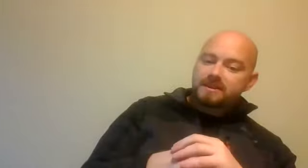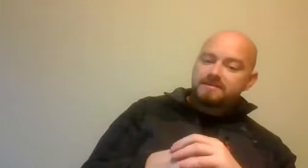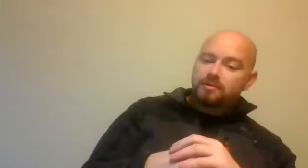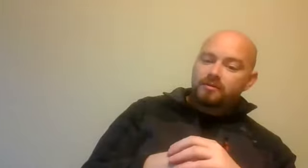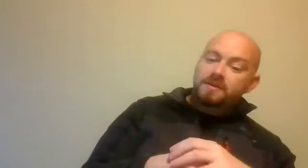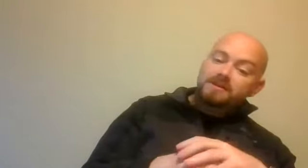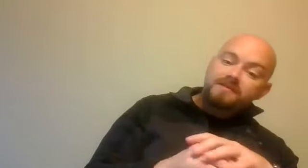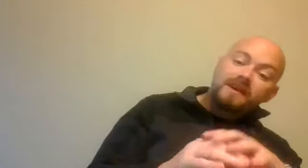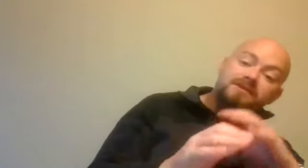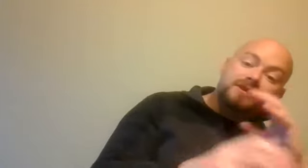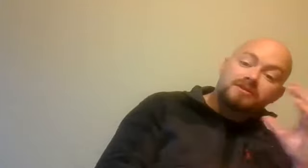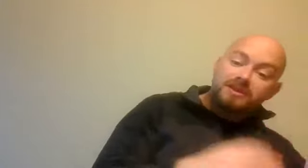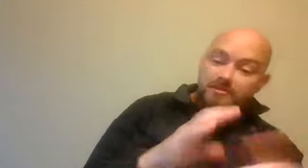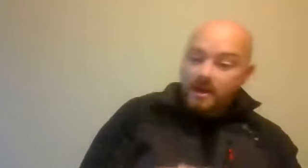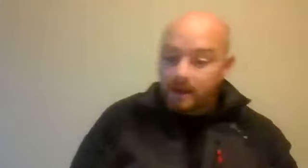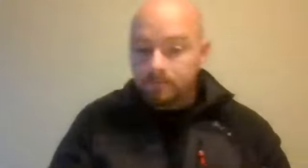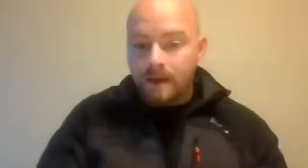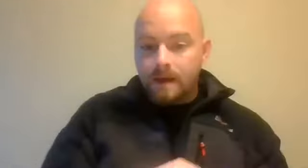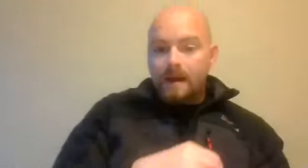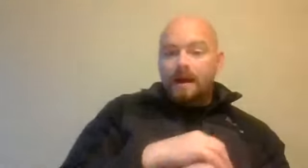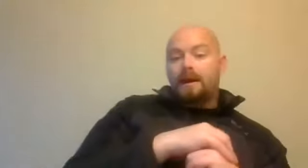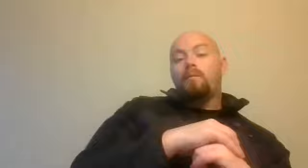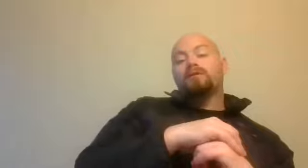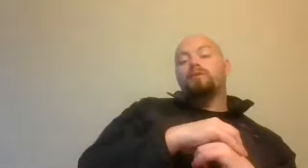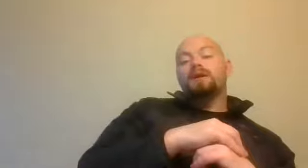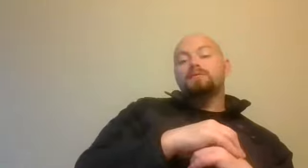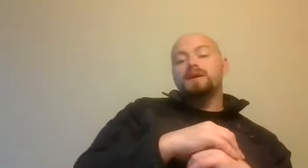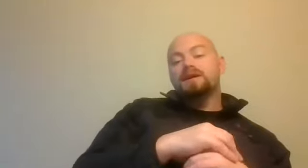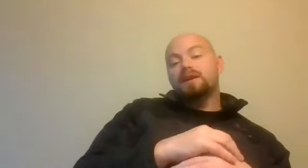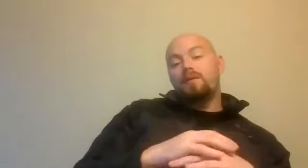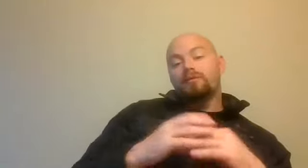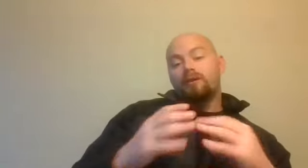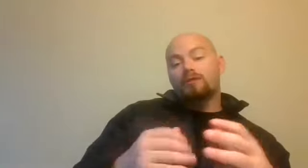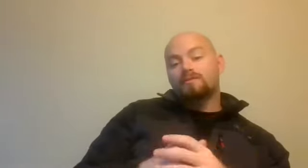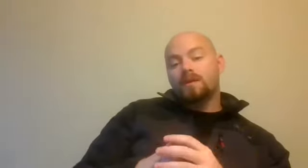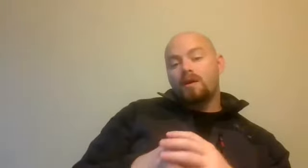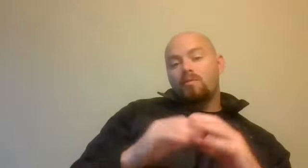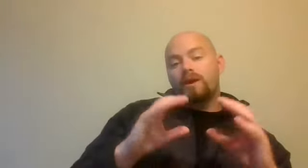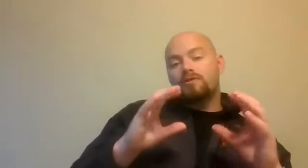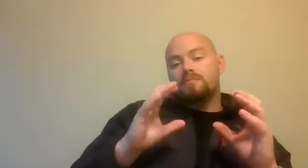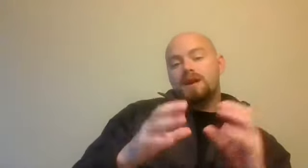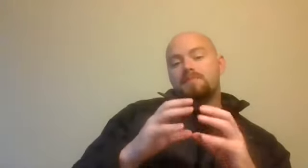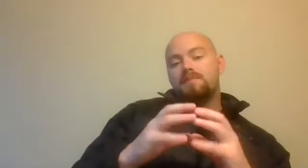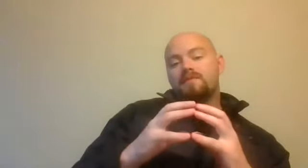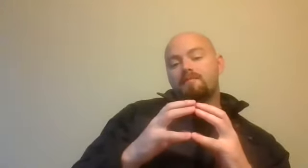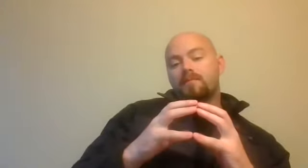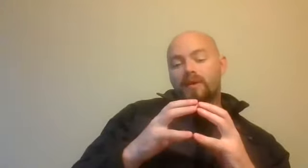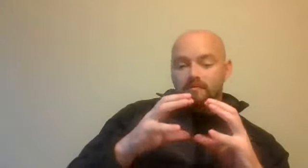is important because it affects their decision making and what they're willing to engage in and what they're not. We could make people, we could